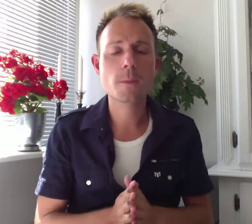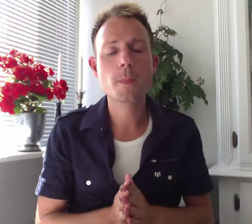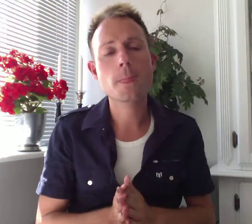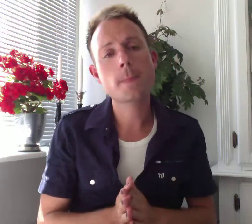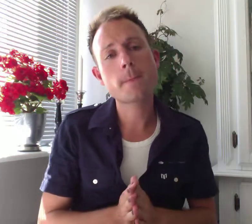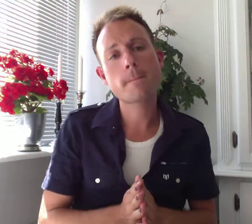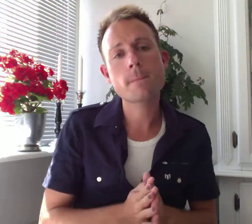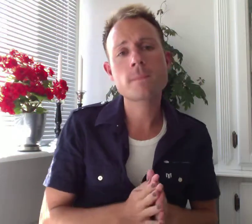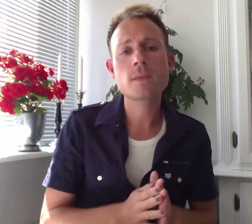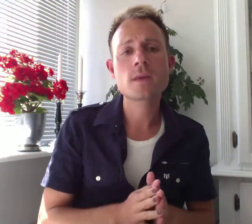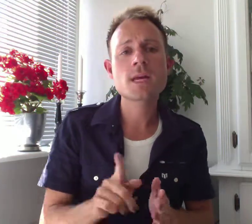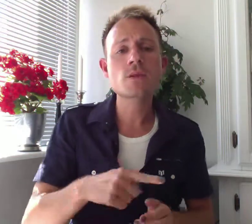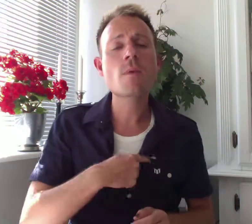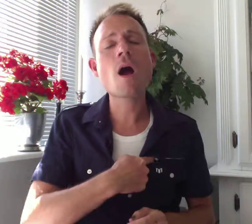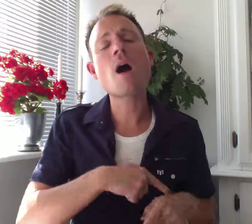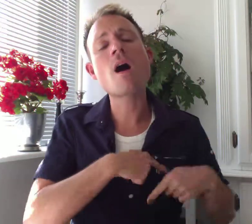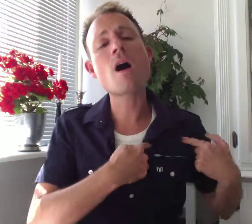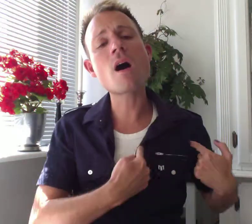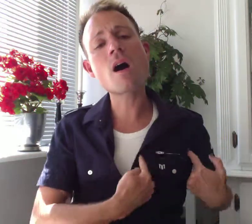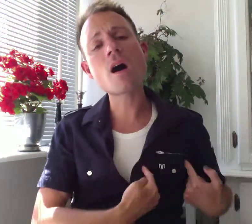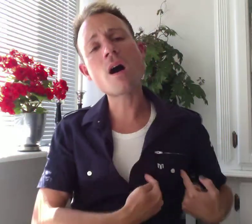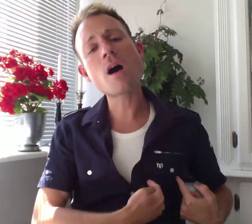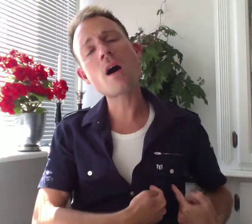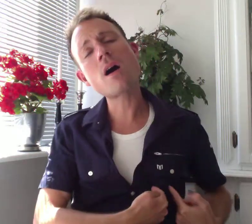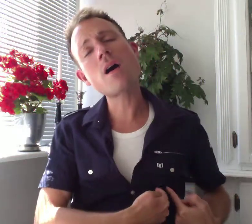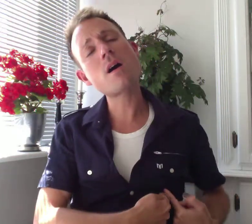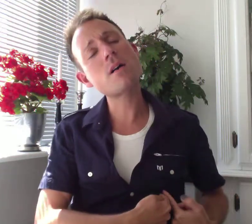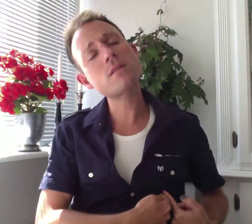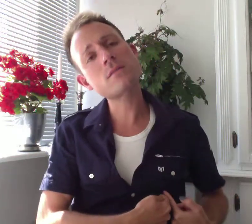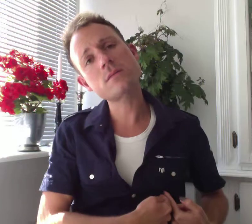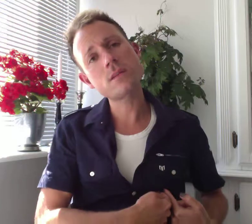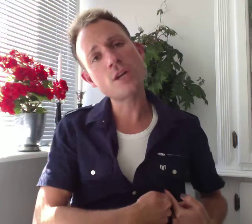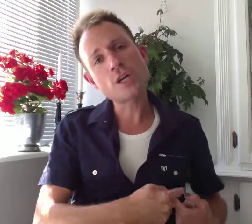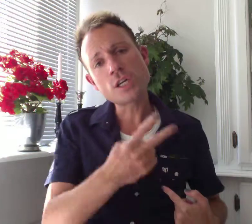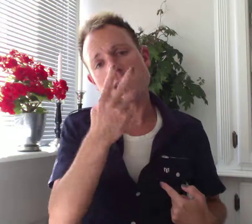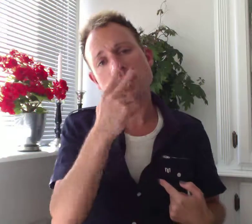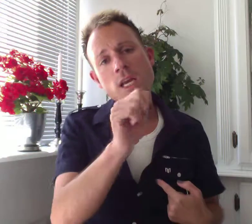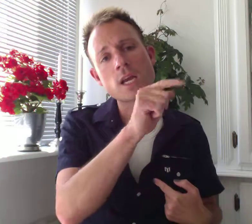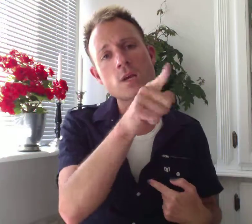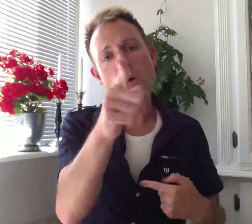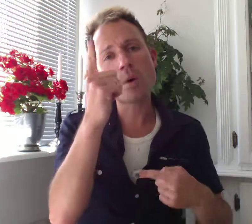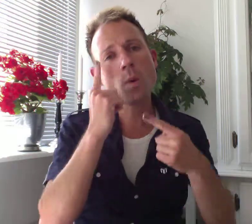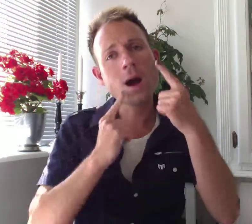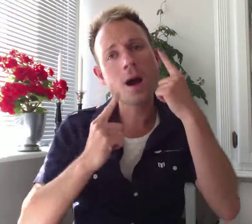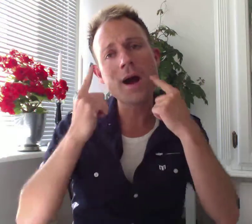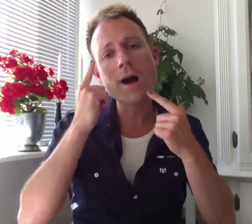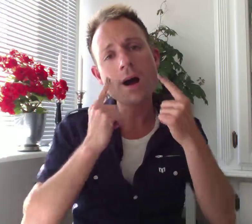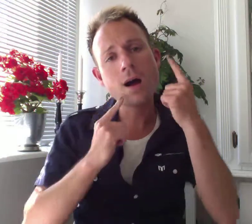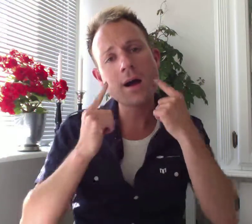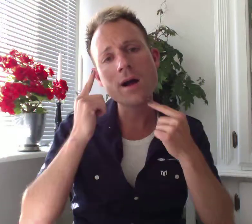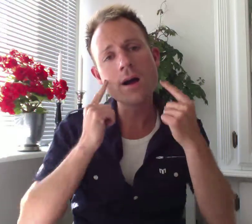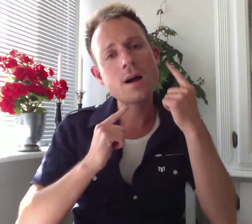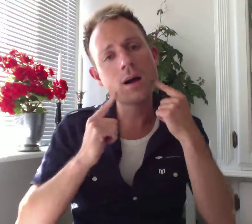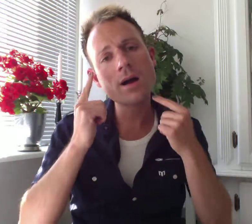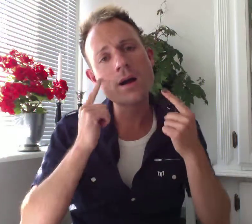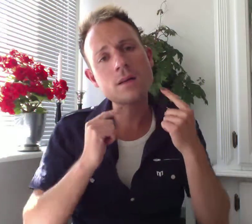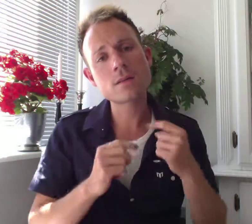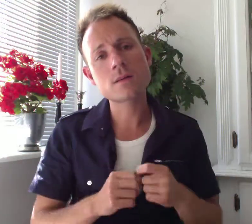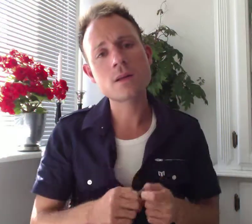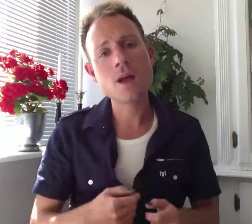It hurts my heart to see you cry. I